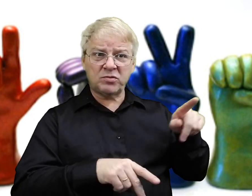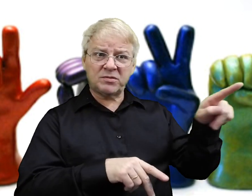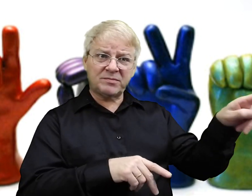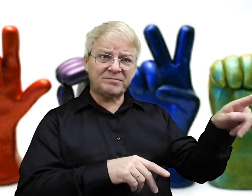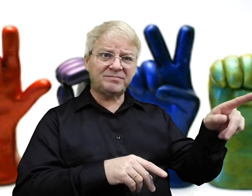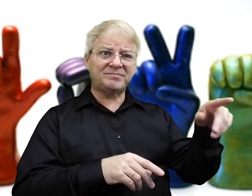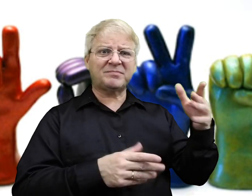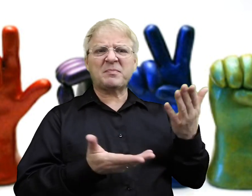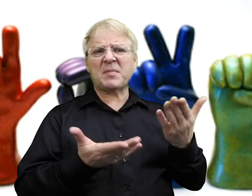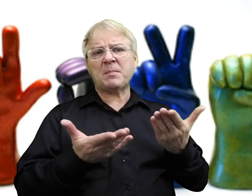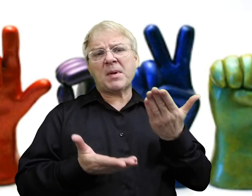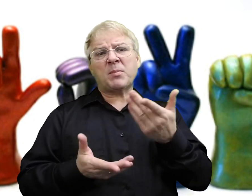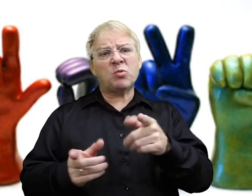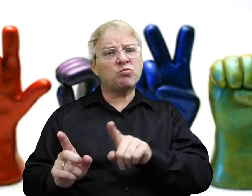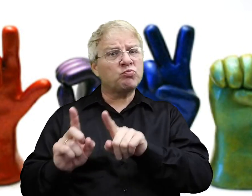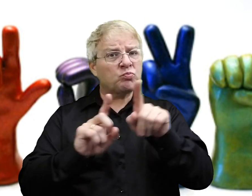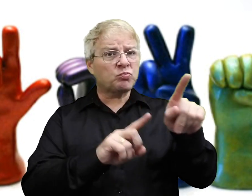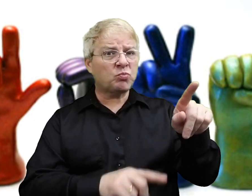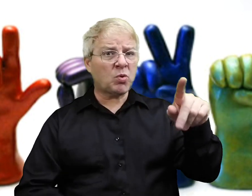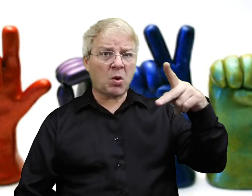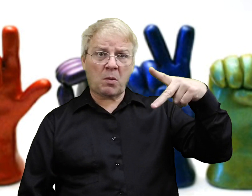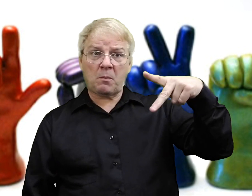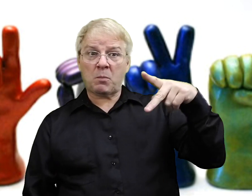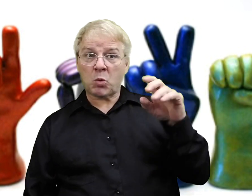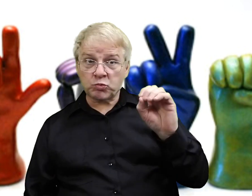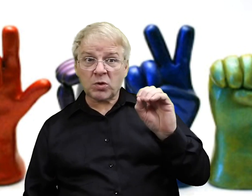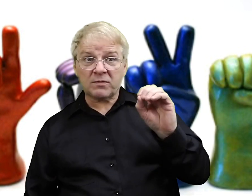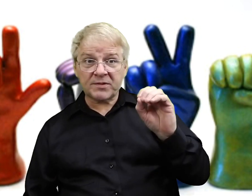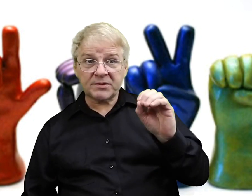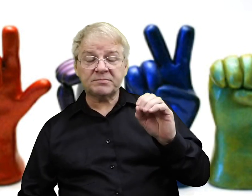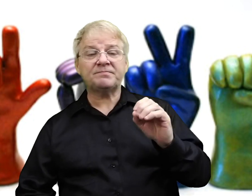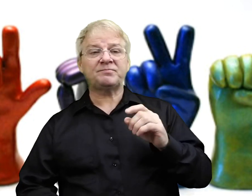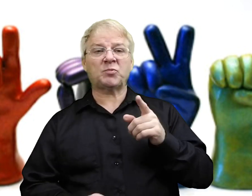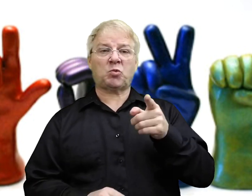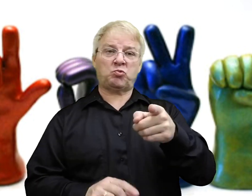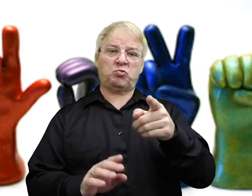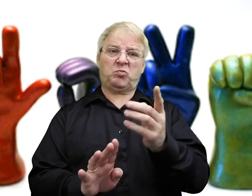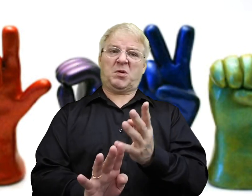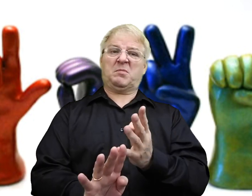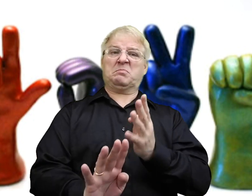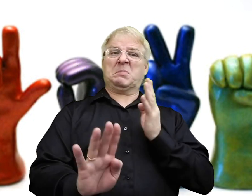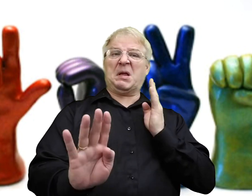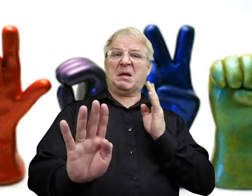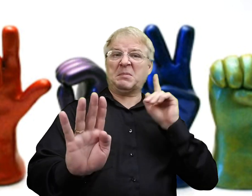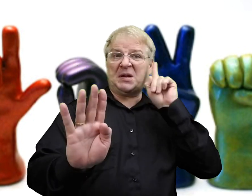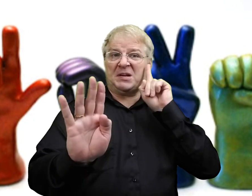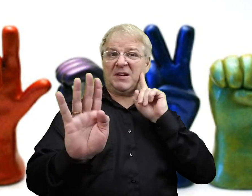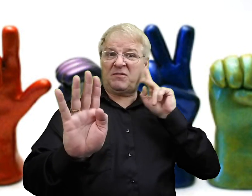If you see a deaf person, maybe, let's say you went to the post office, and you're